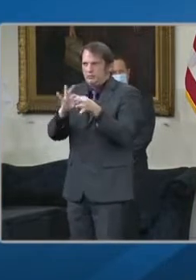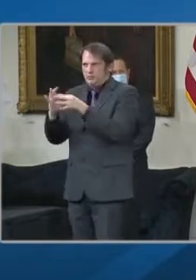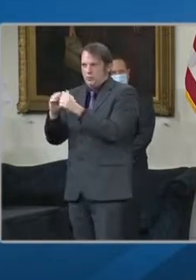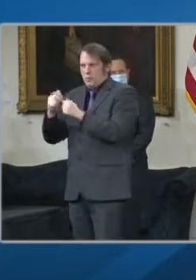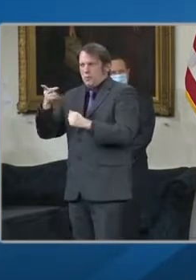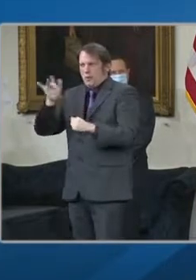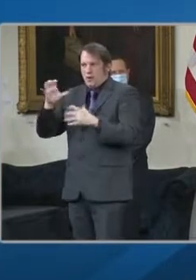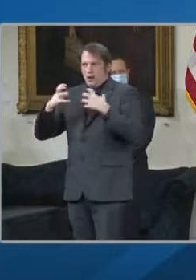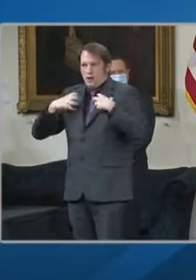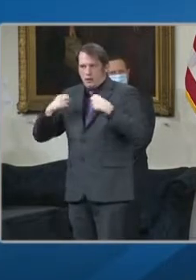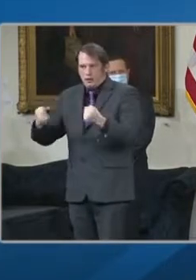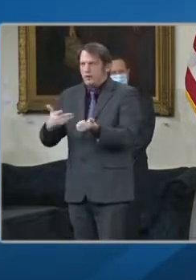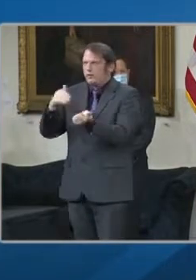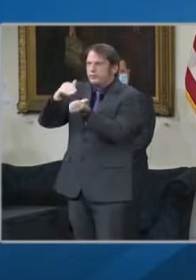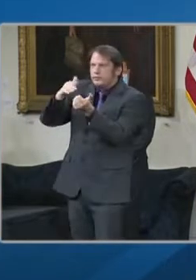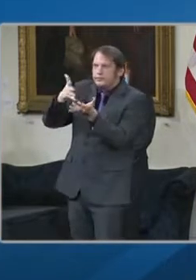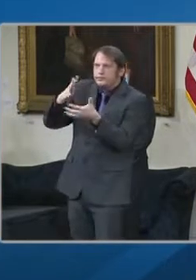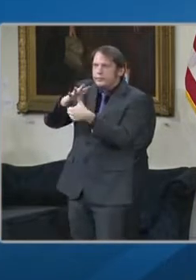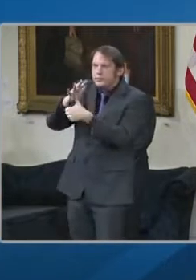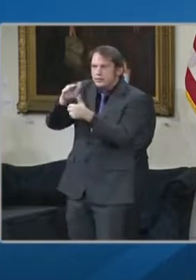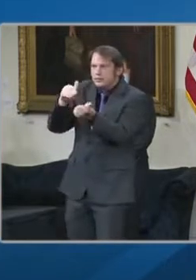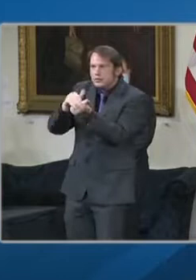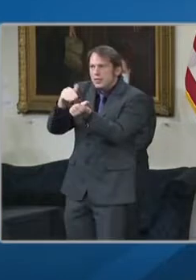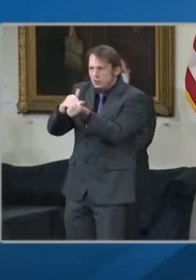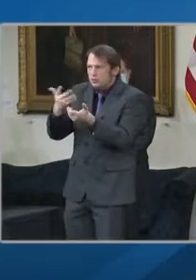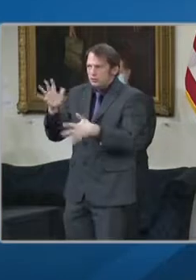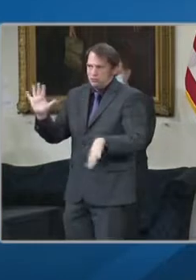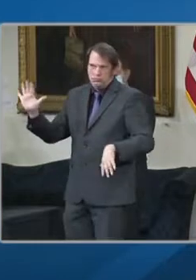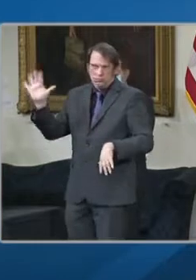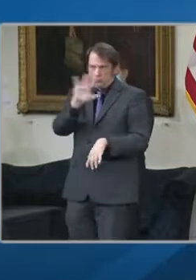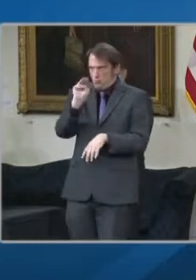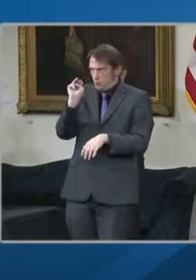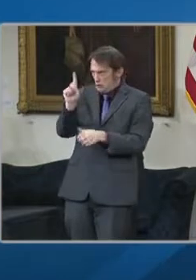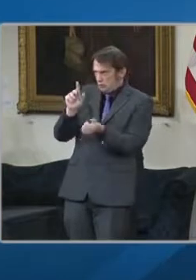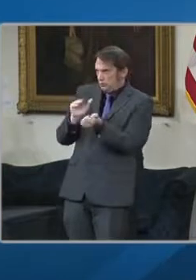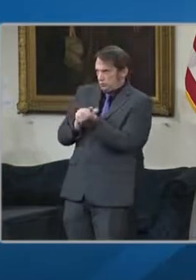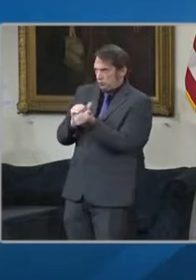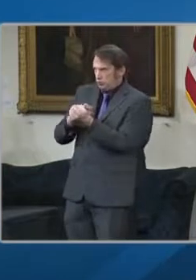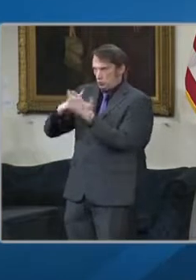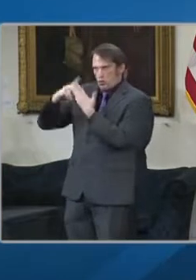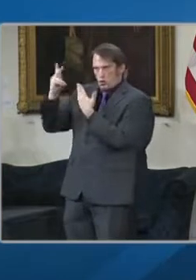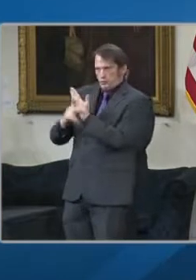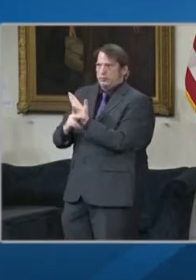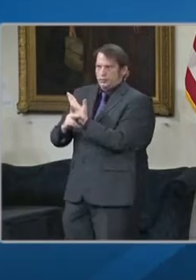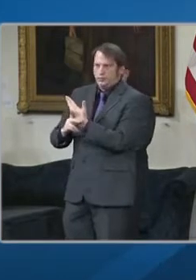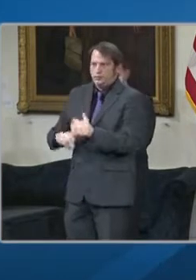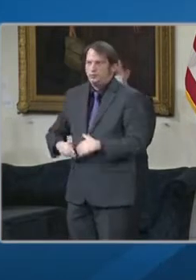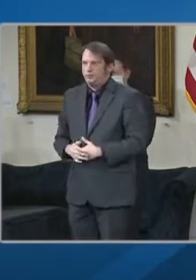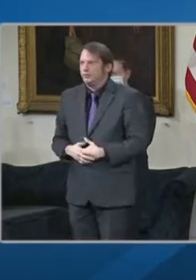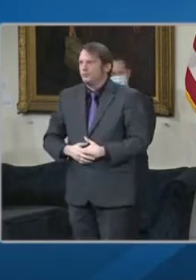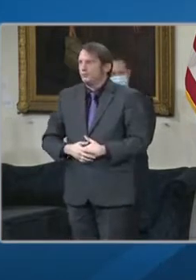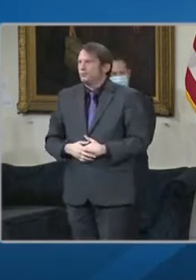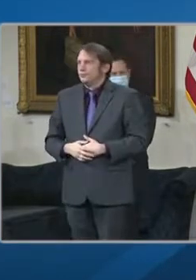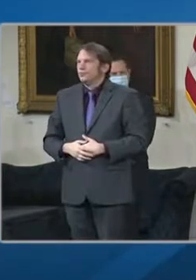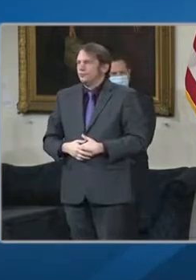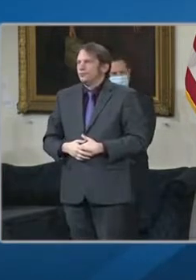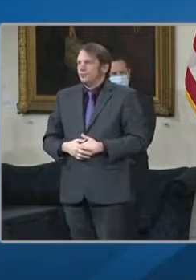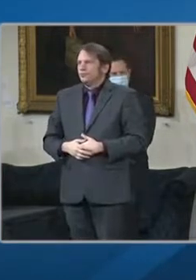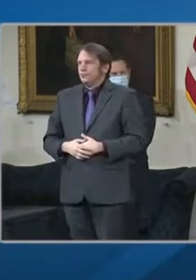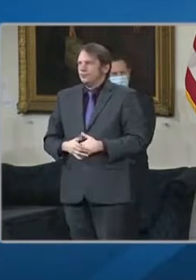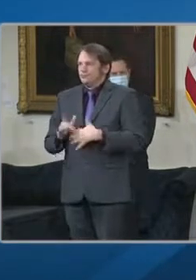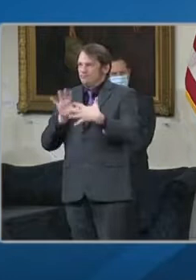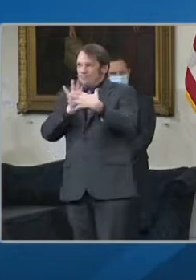program, which is a statewide advanced program that connects the Maryland Department of Health with 562